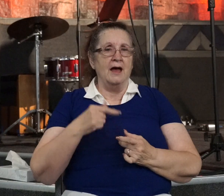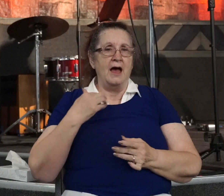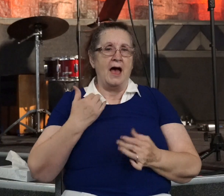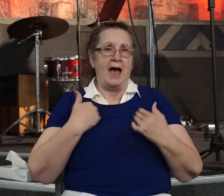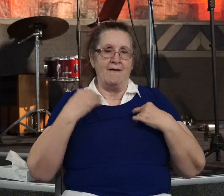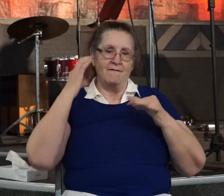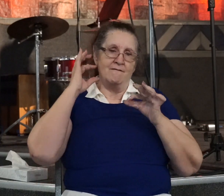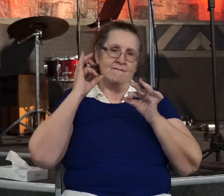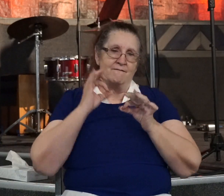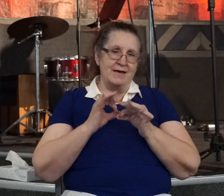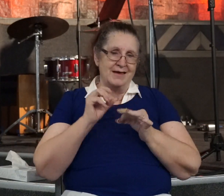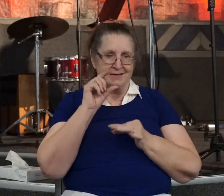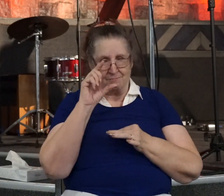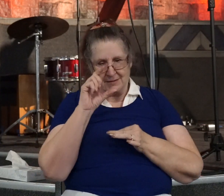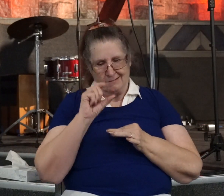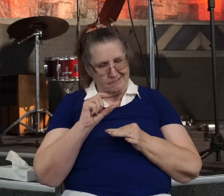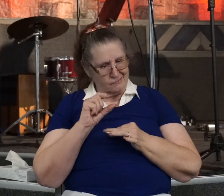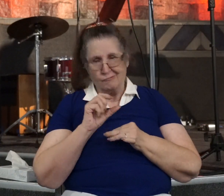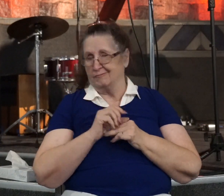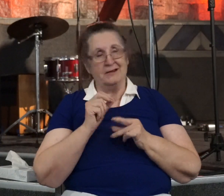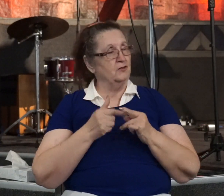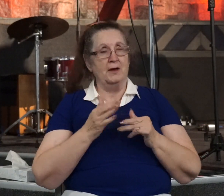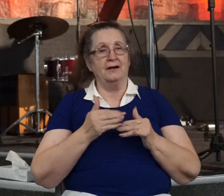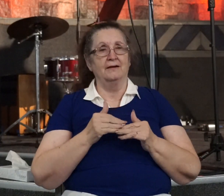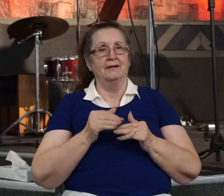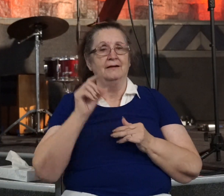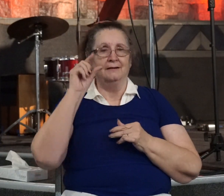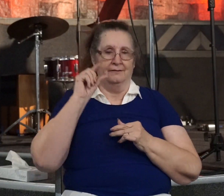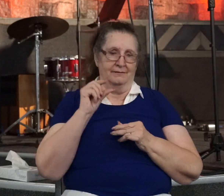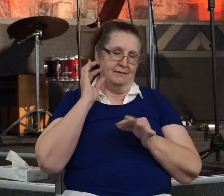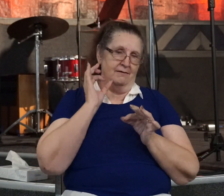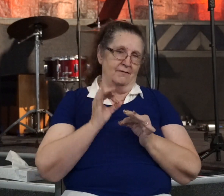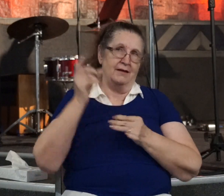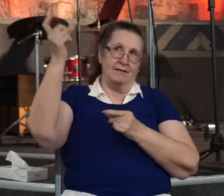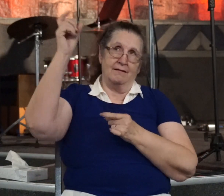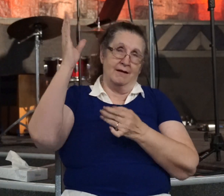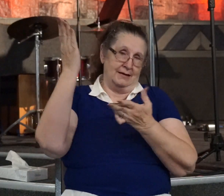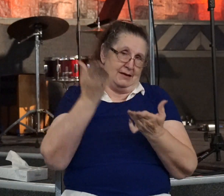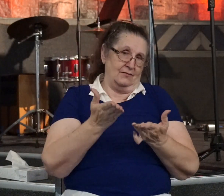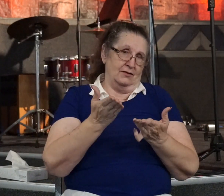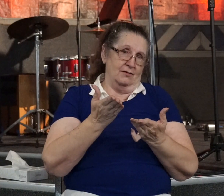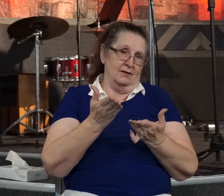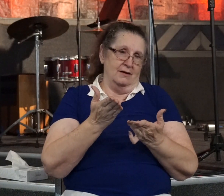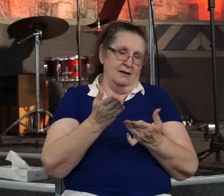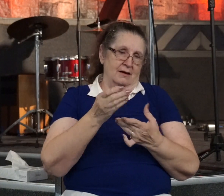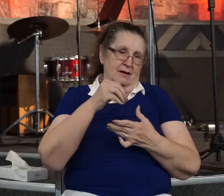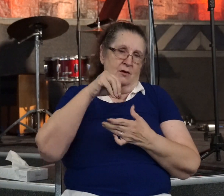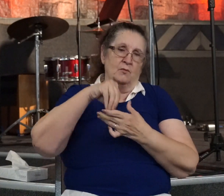matter how great or small, whatever measure of faith God's given you, when we place it in Christ.